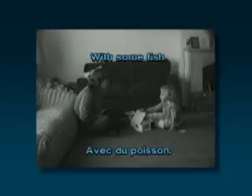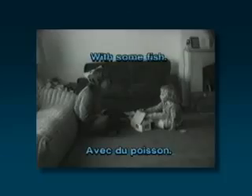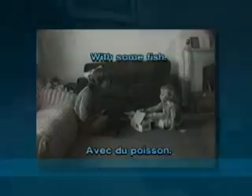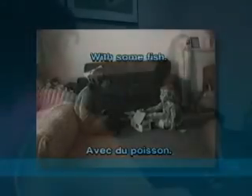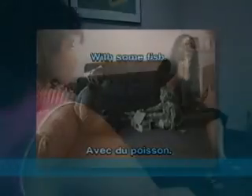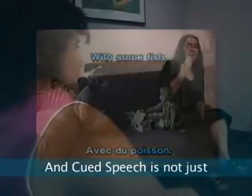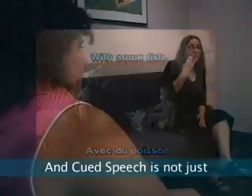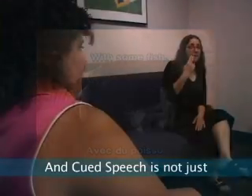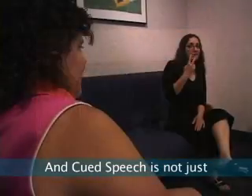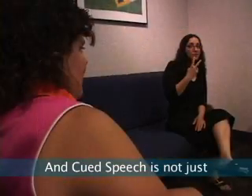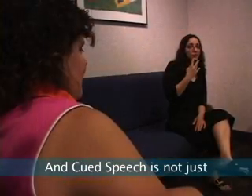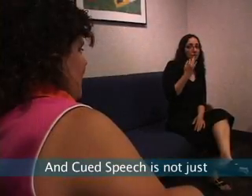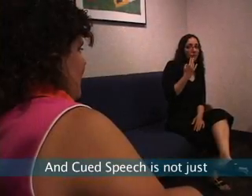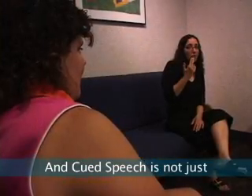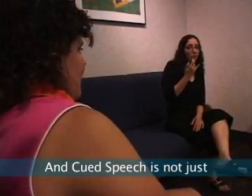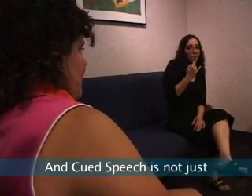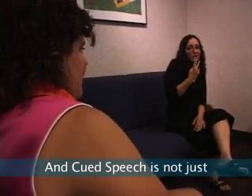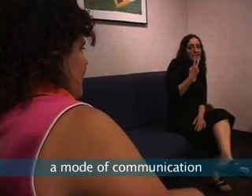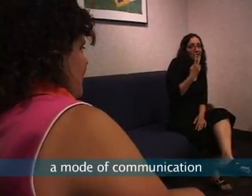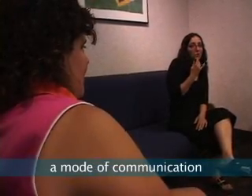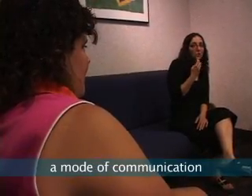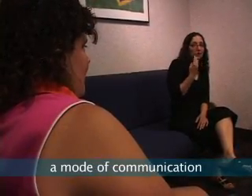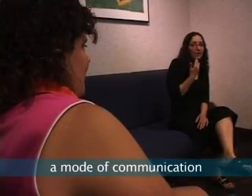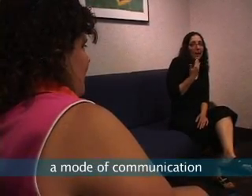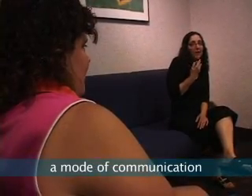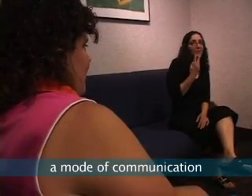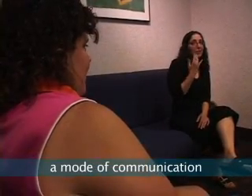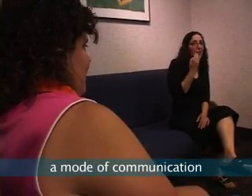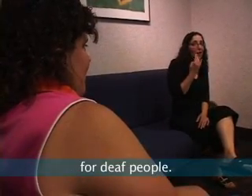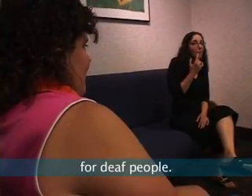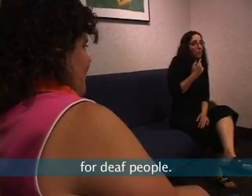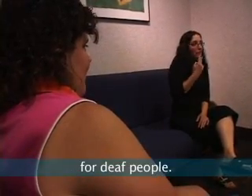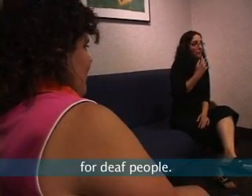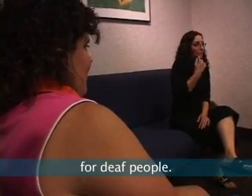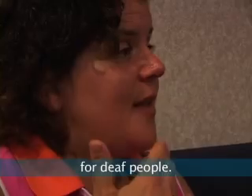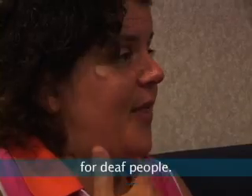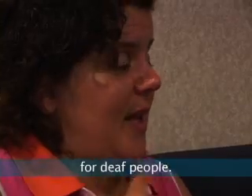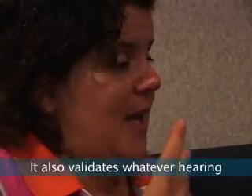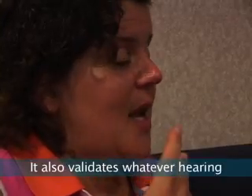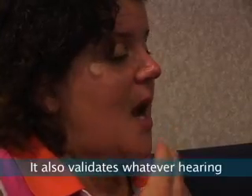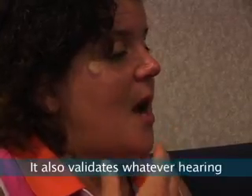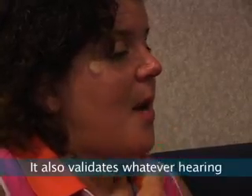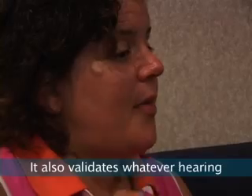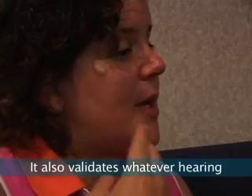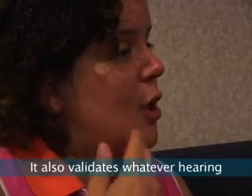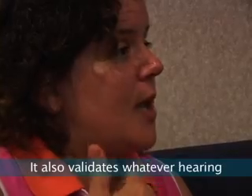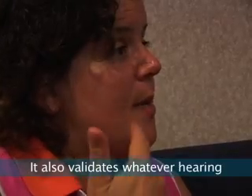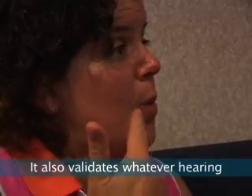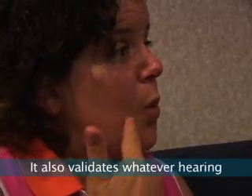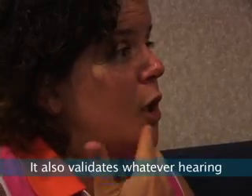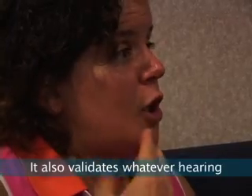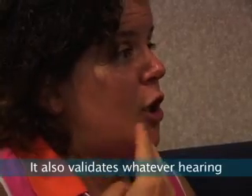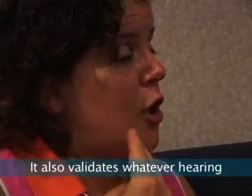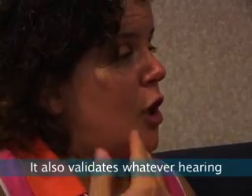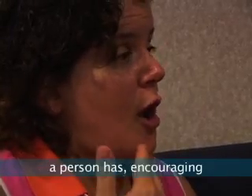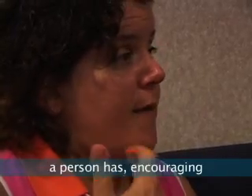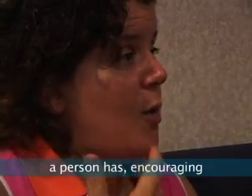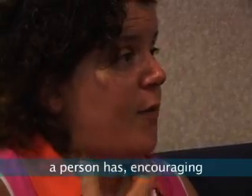And cued speech is not just a mode of communication for deaf people. It also validates whatever hearing a person